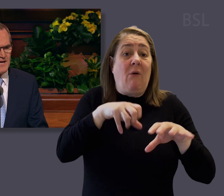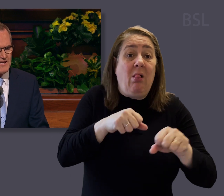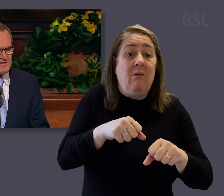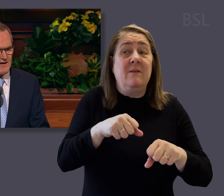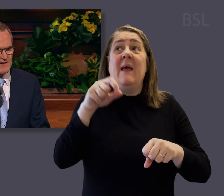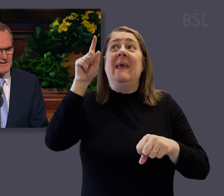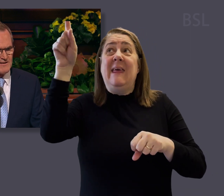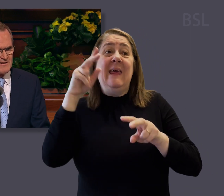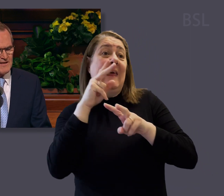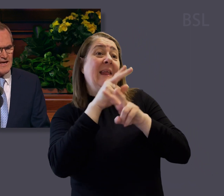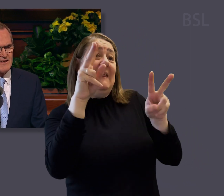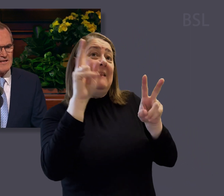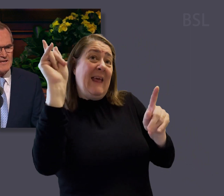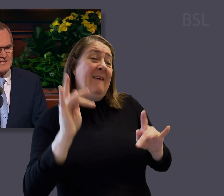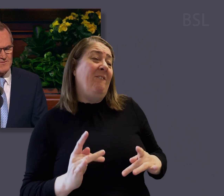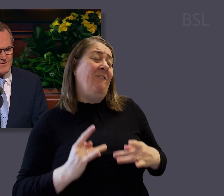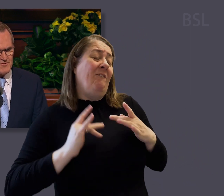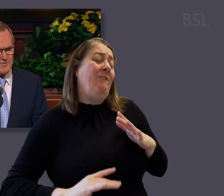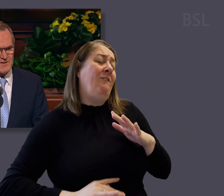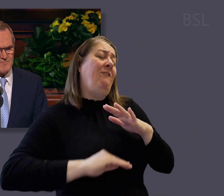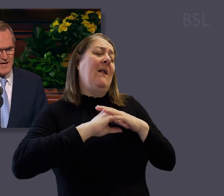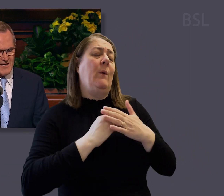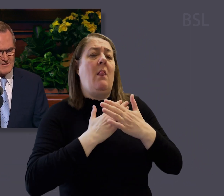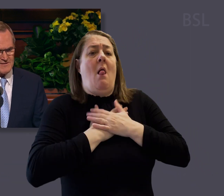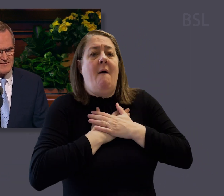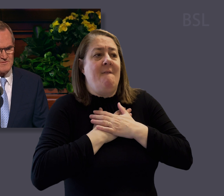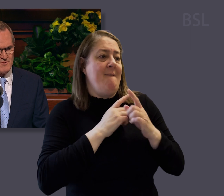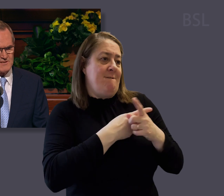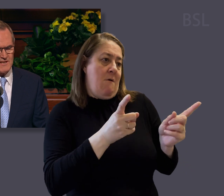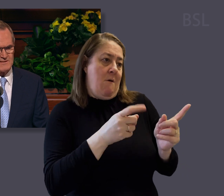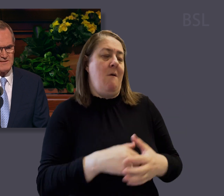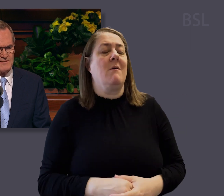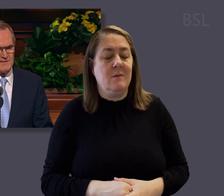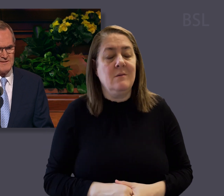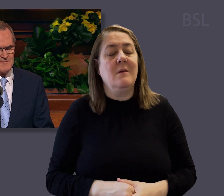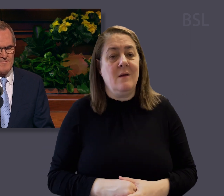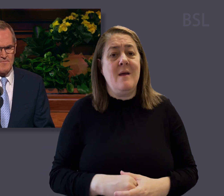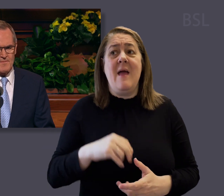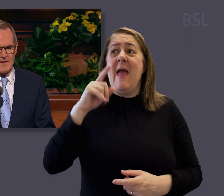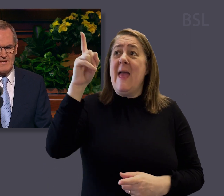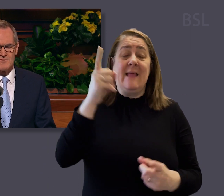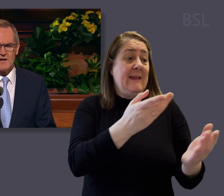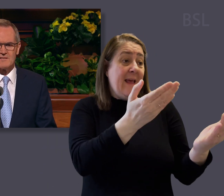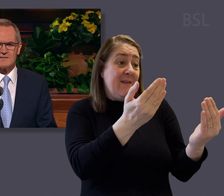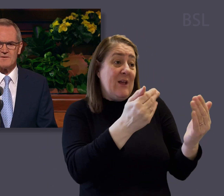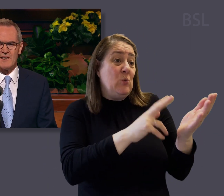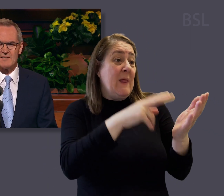any kind, and He is filled with compassion towards us. His gracious invitation